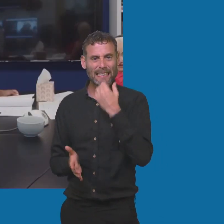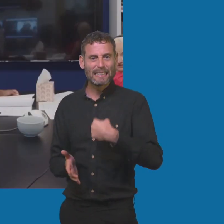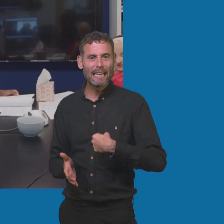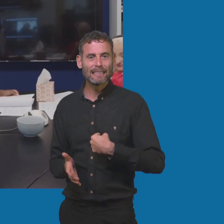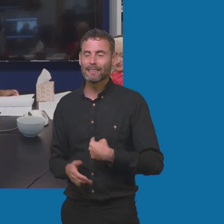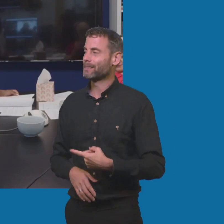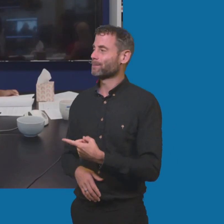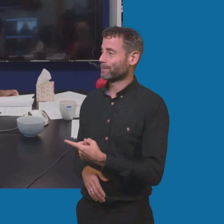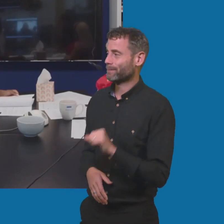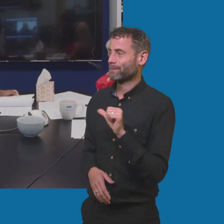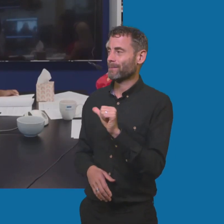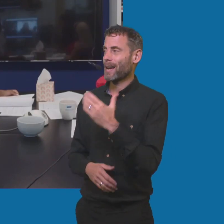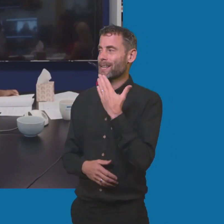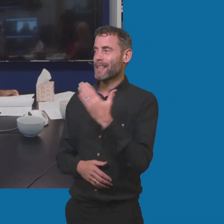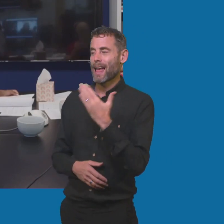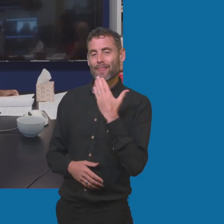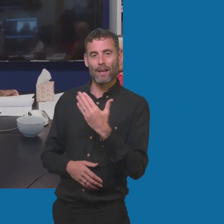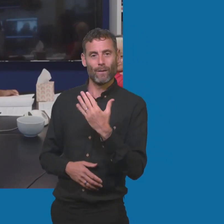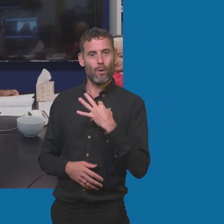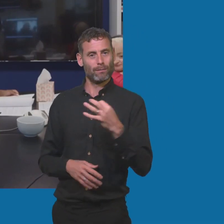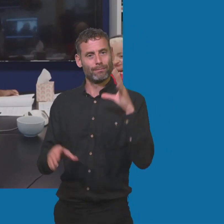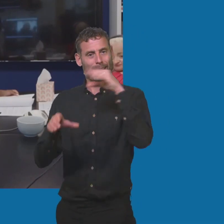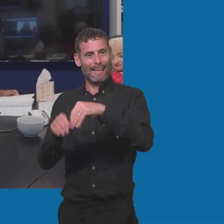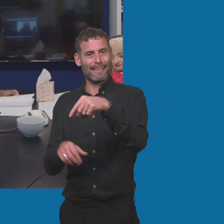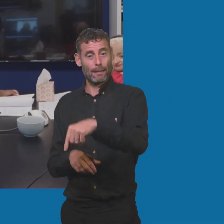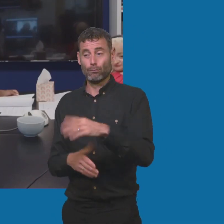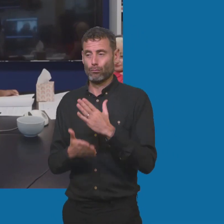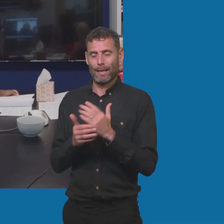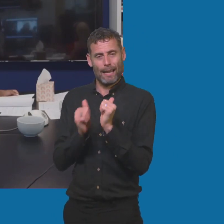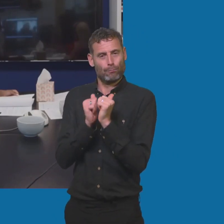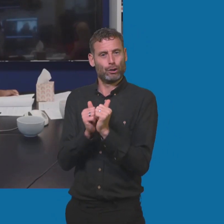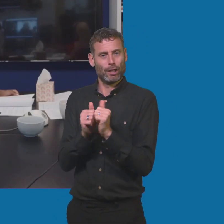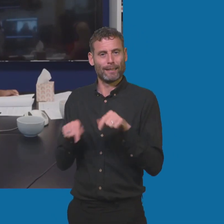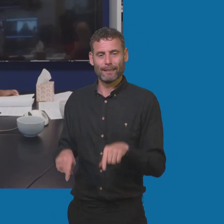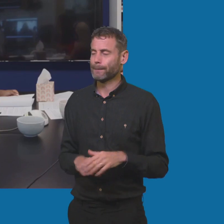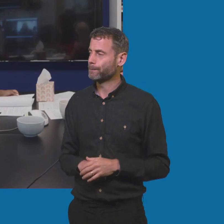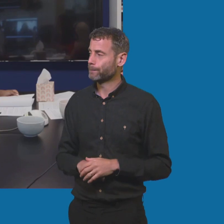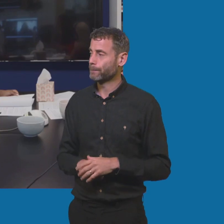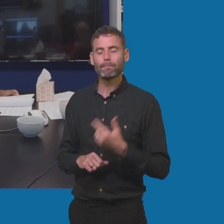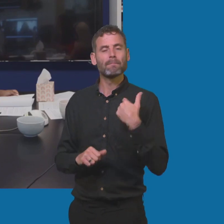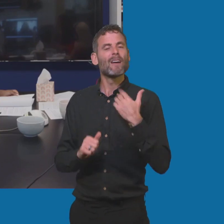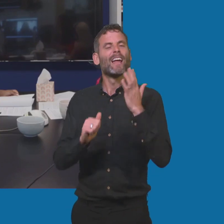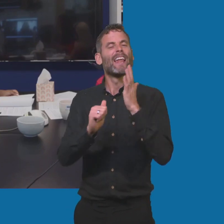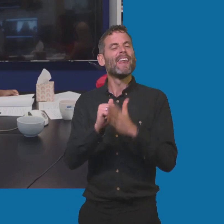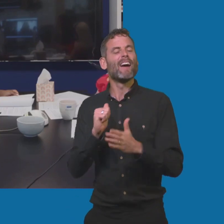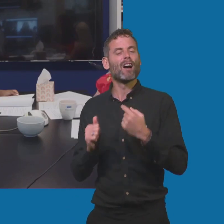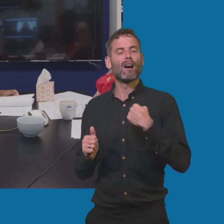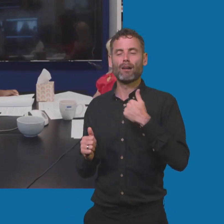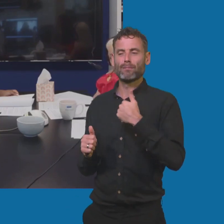I really appreciate that. means a lot. To be honest with you, I'd never done anything like that before